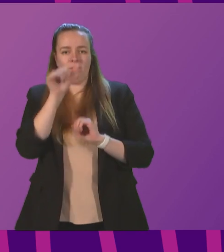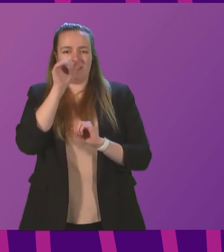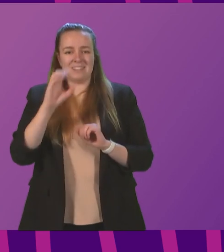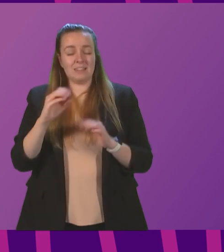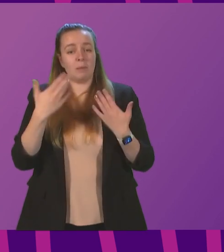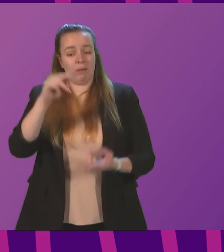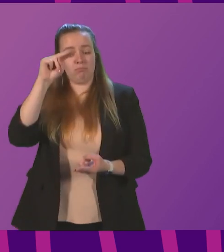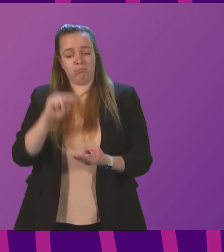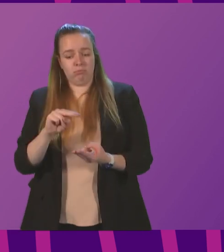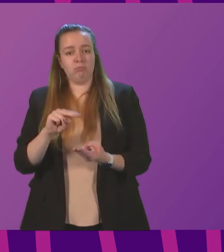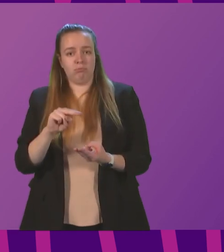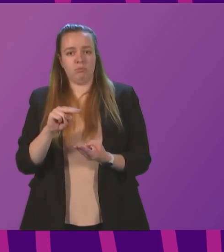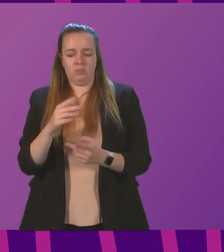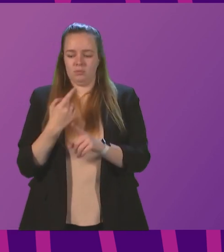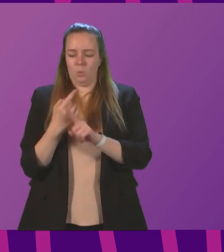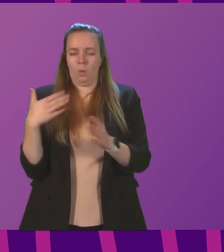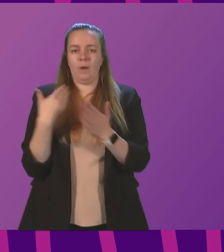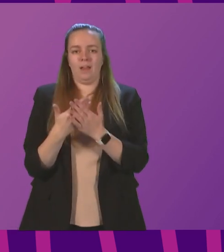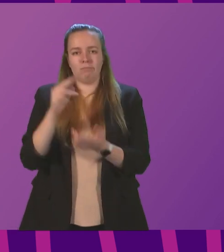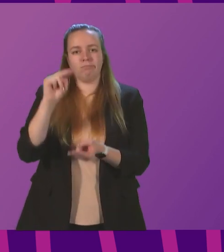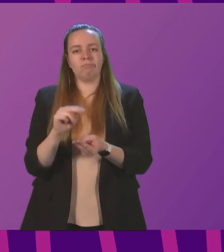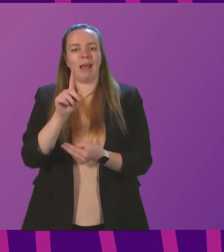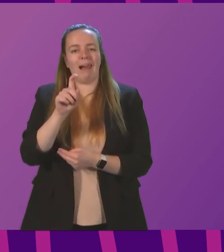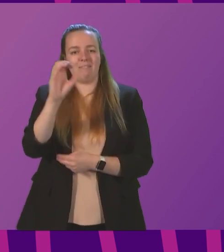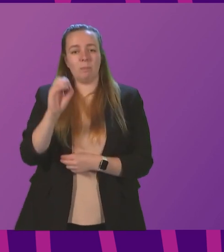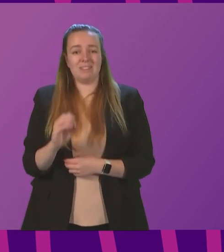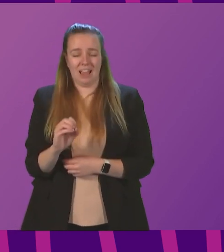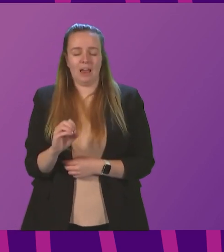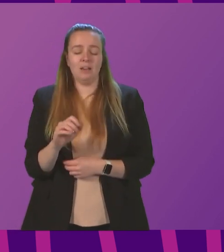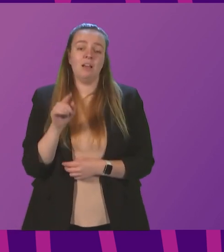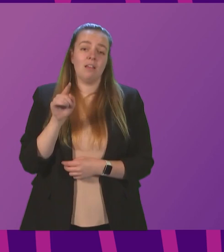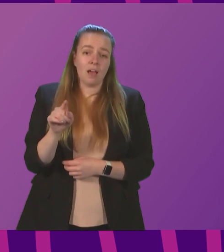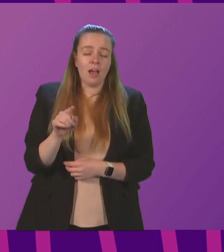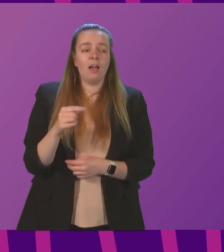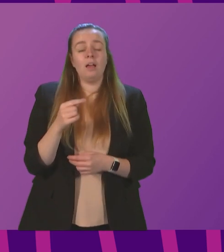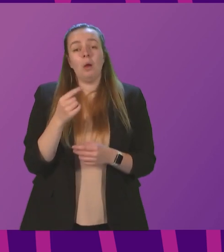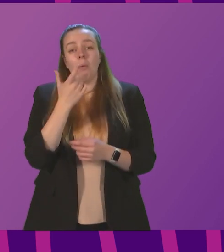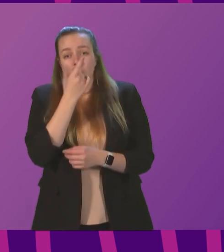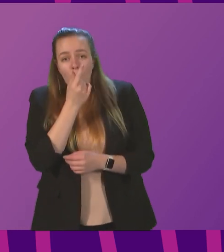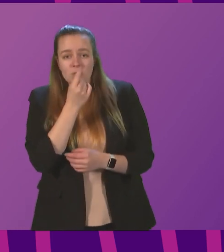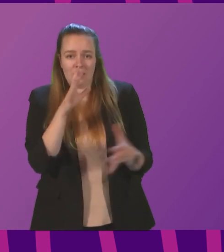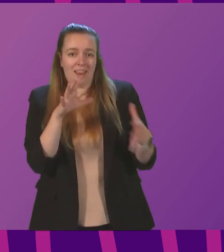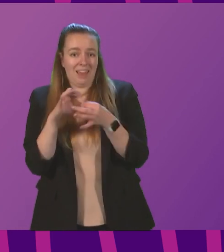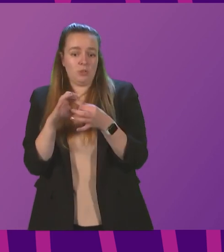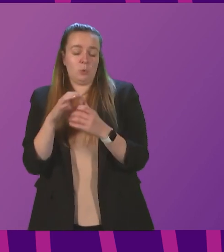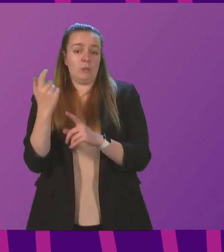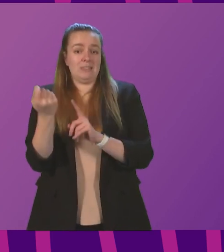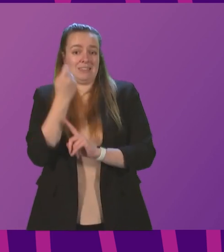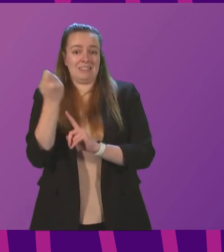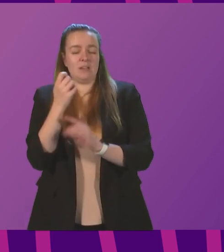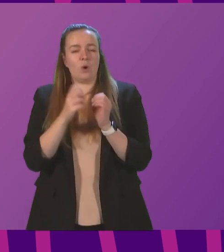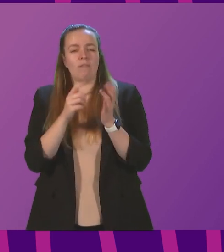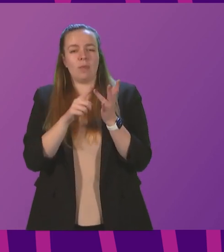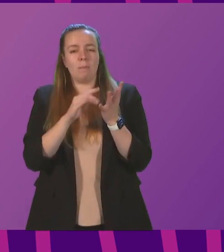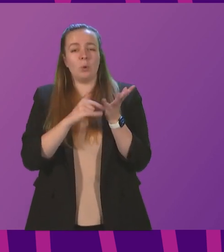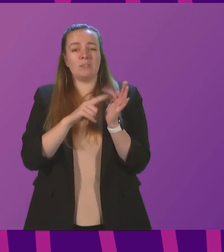fell over the past week by 11%. Now, this is likely to be due, at least in part, to the success of the booster